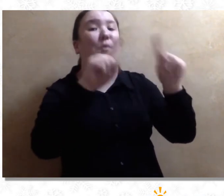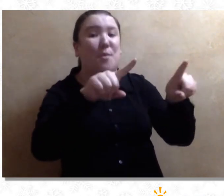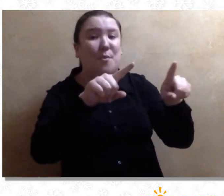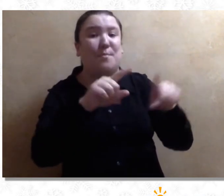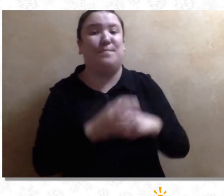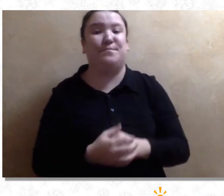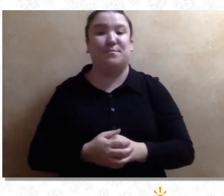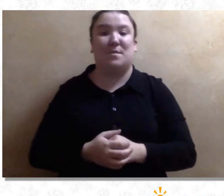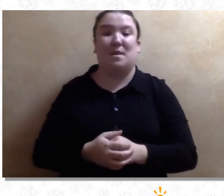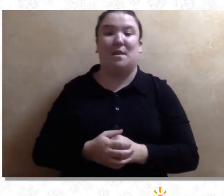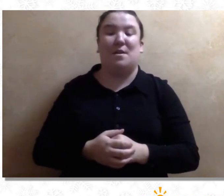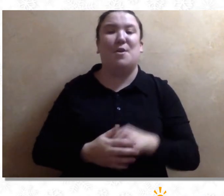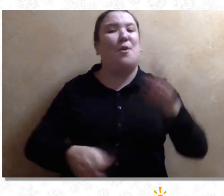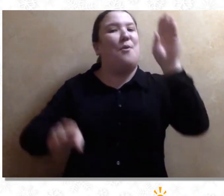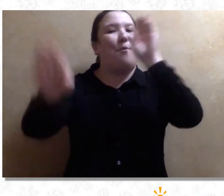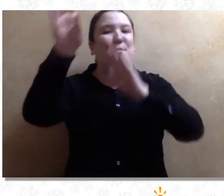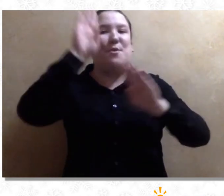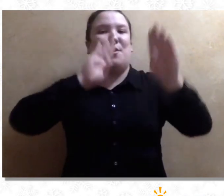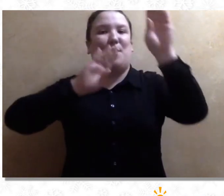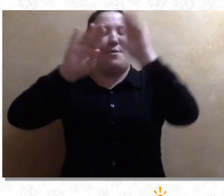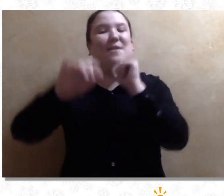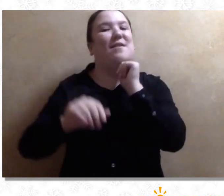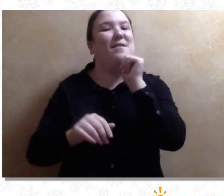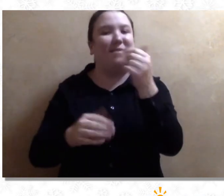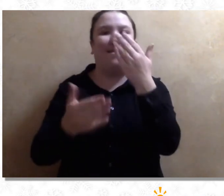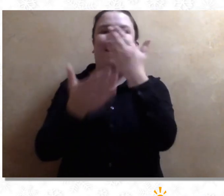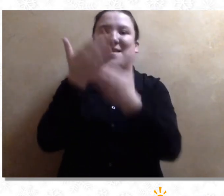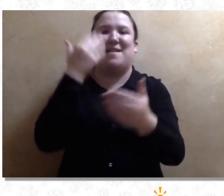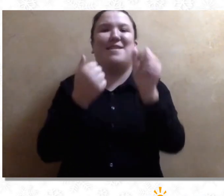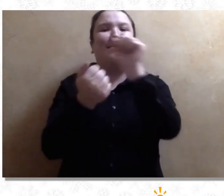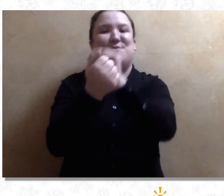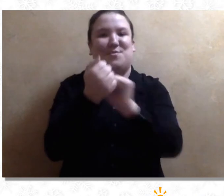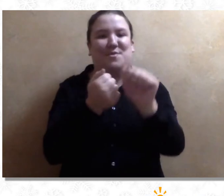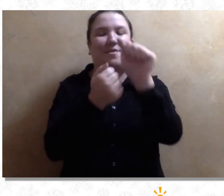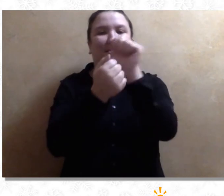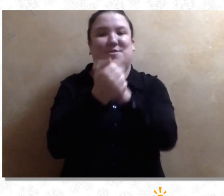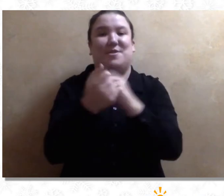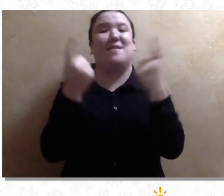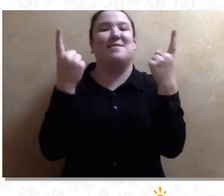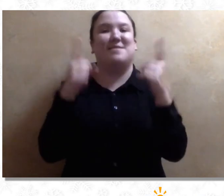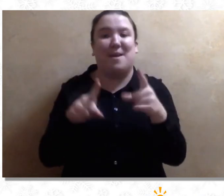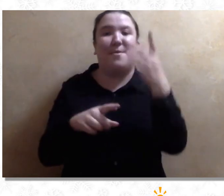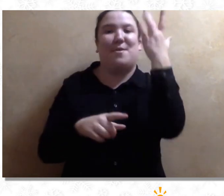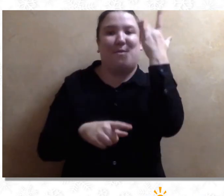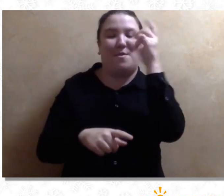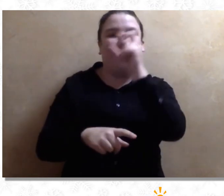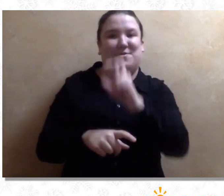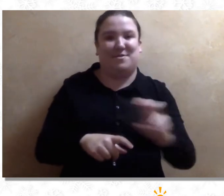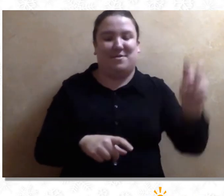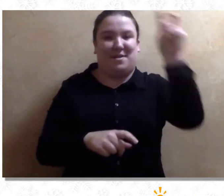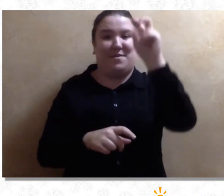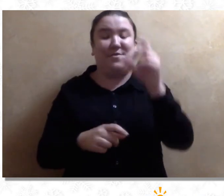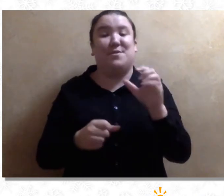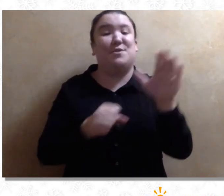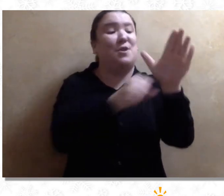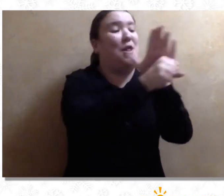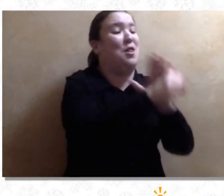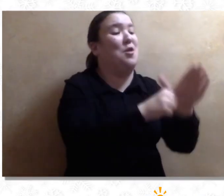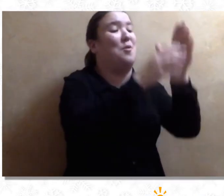store. No need to worry, just wash hands, it's all from travel, there's a